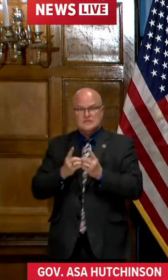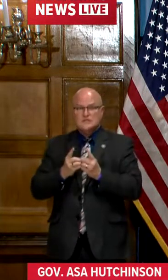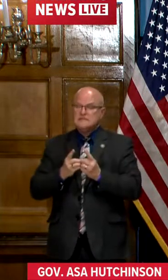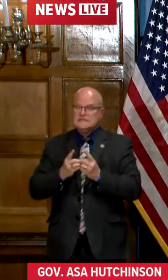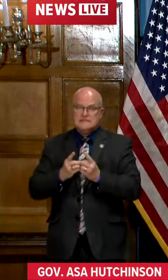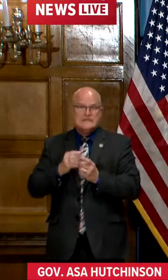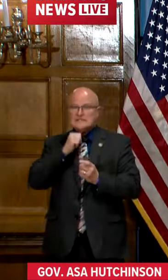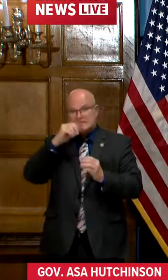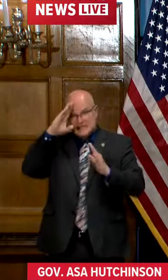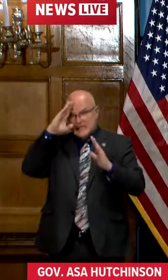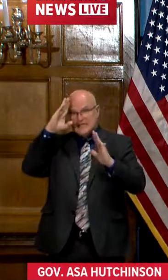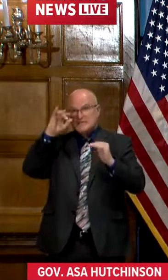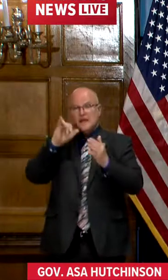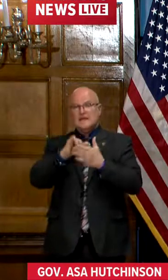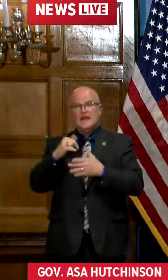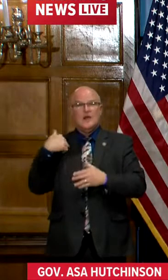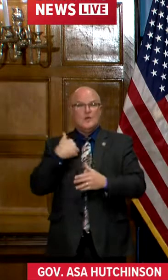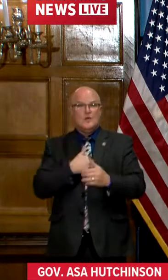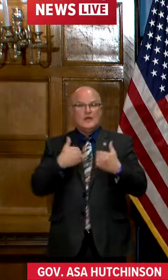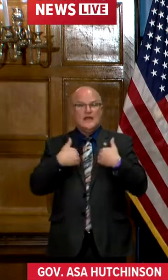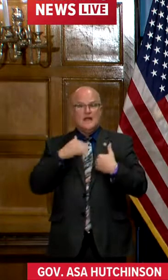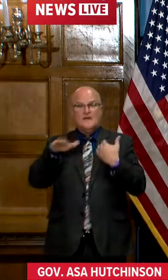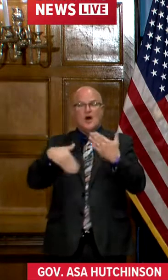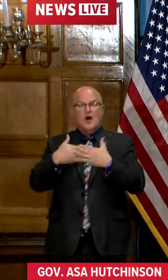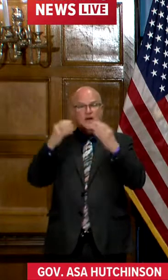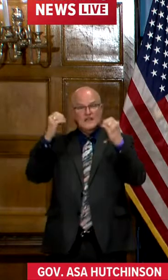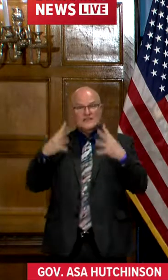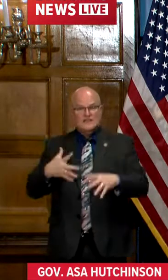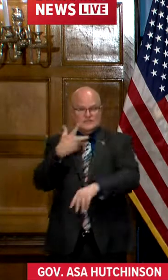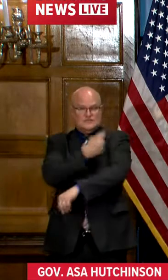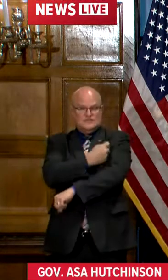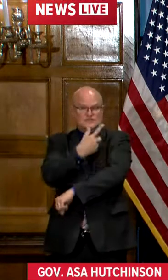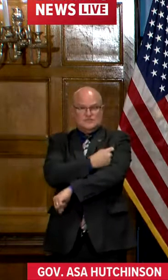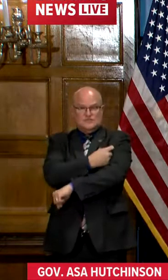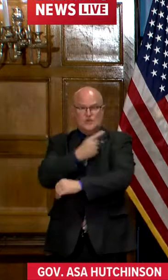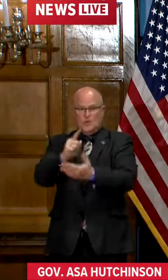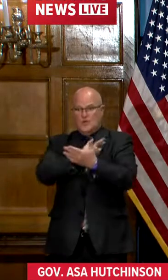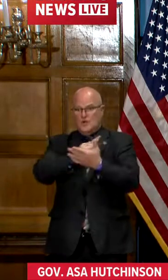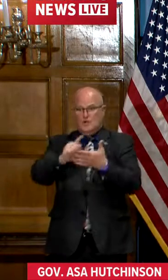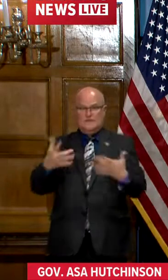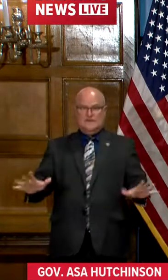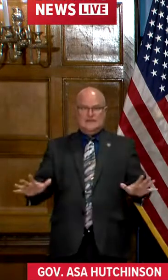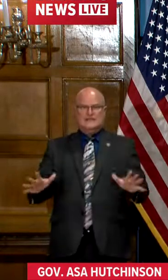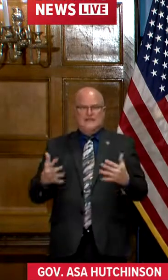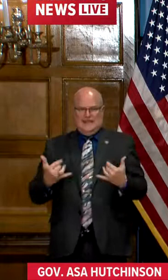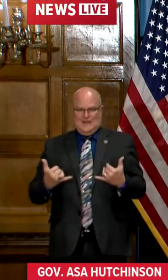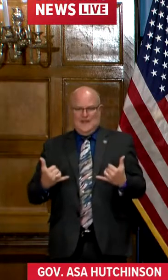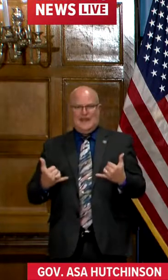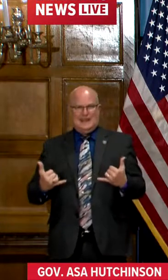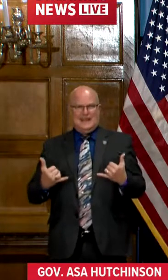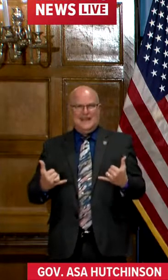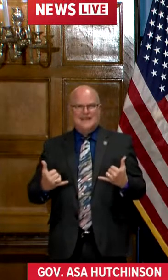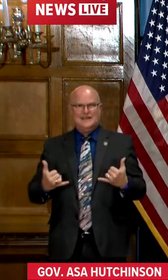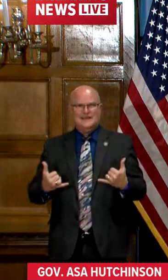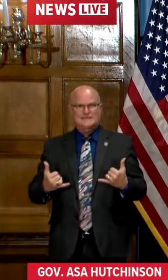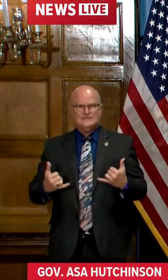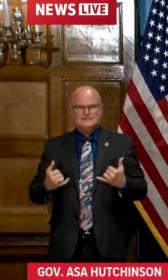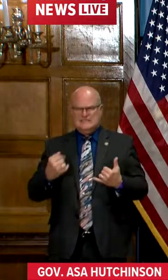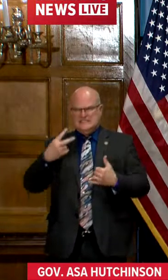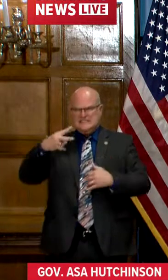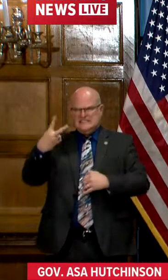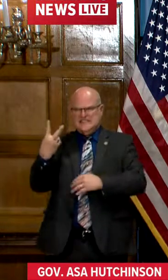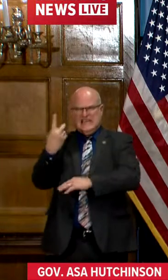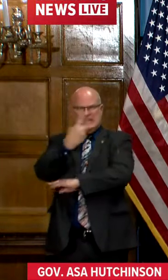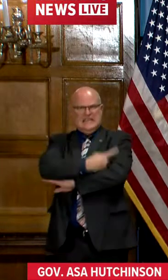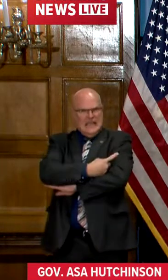expected that we would have all of the teachers vaccinated within one week. And right now we're in our second day.